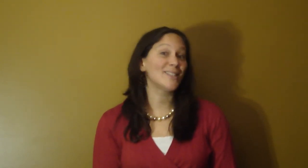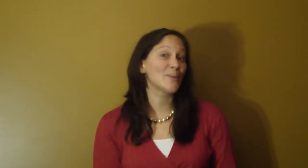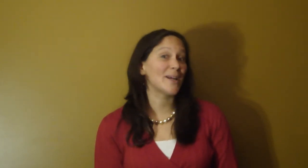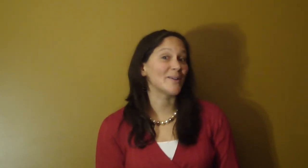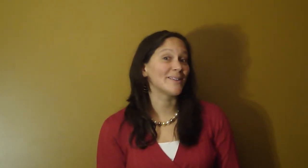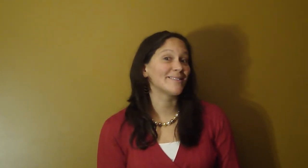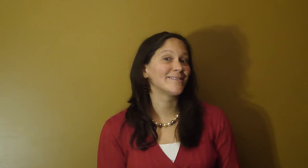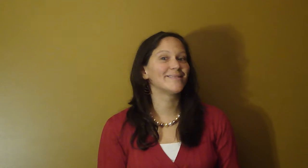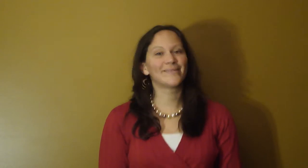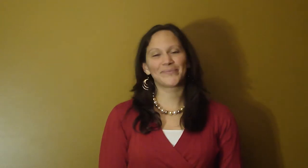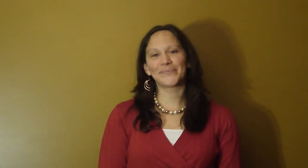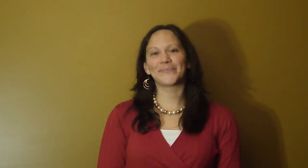-squared.